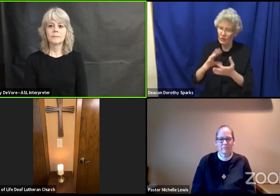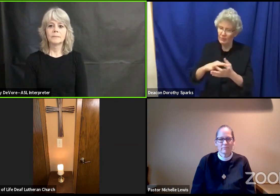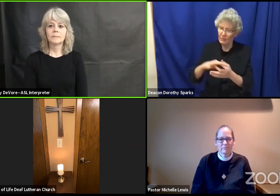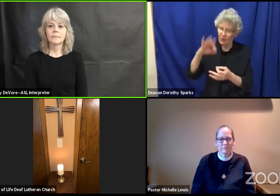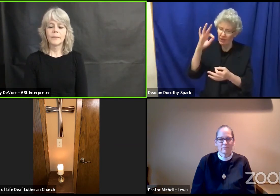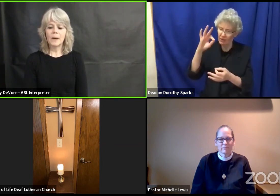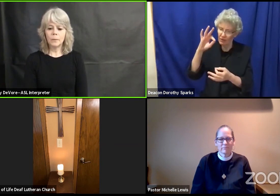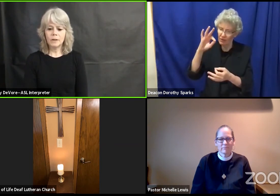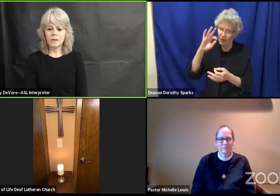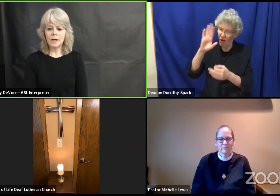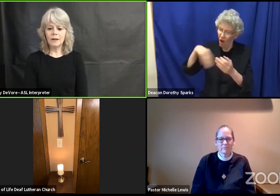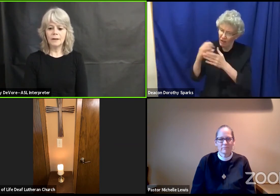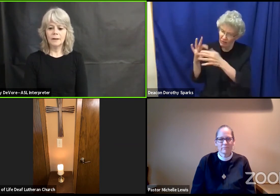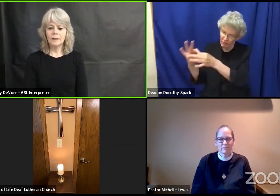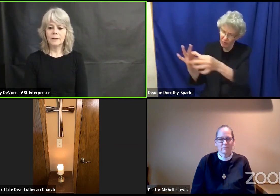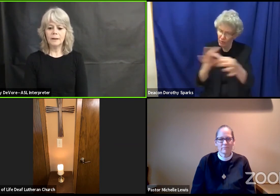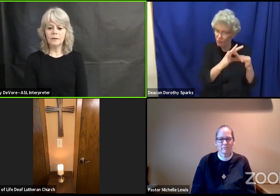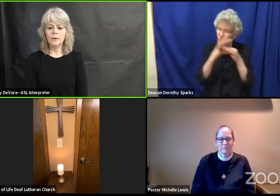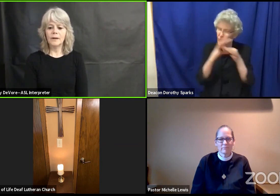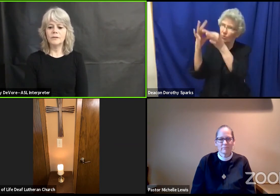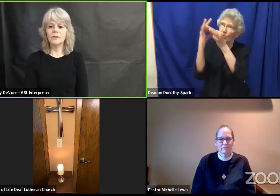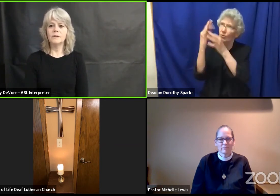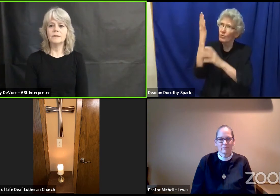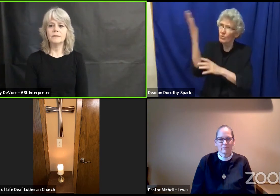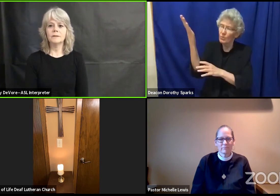that we share in christ jesus